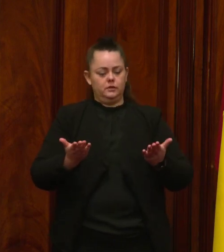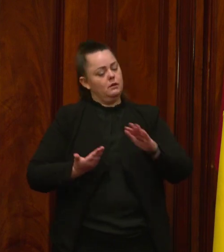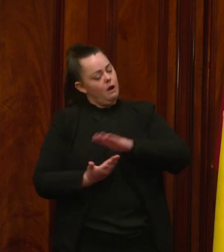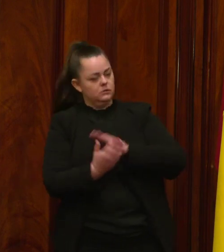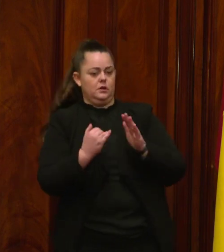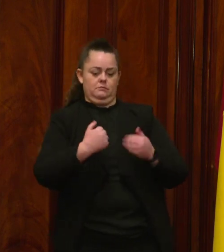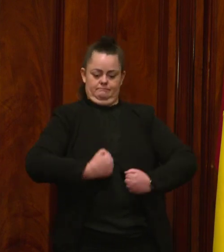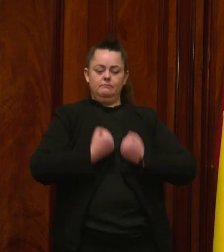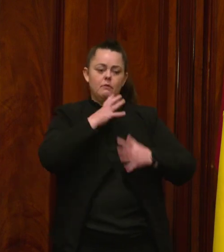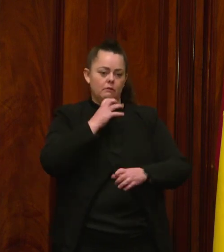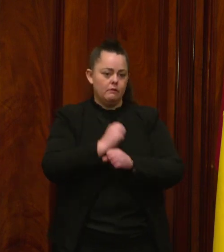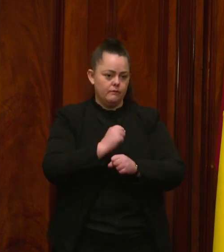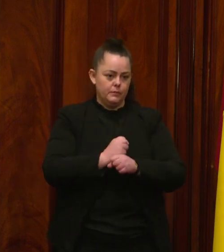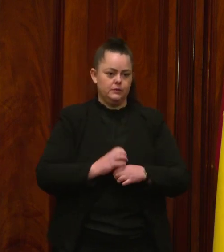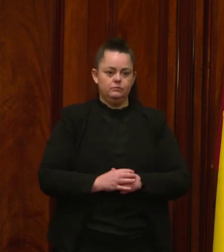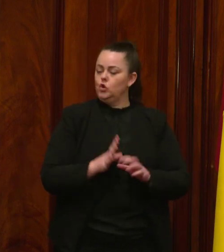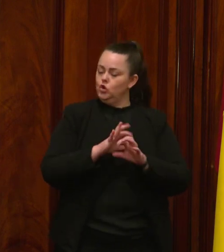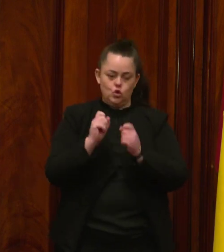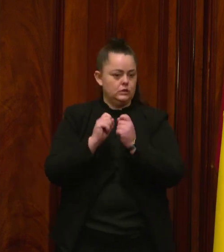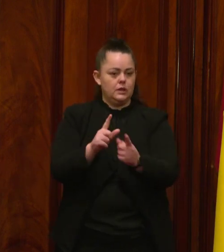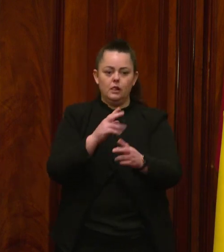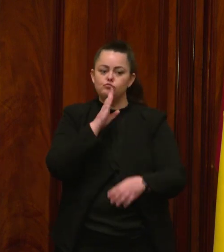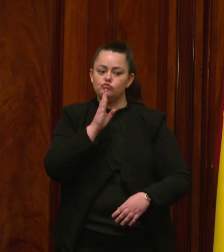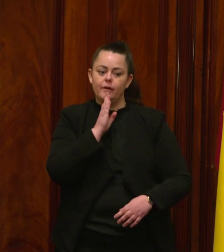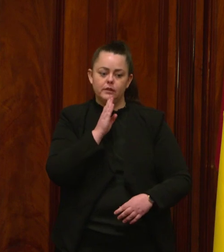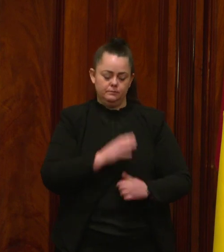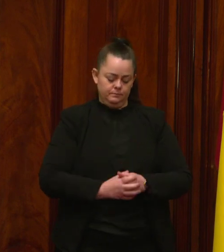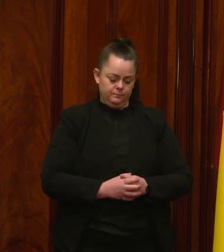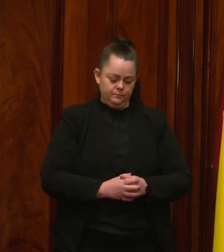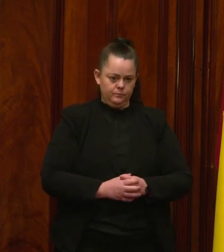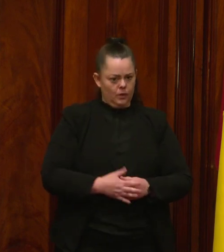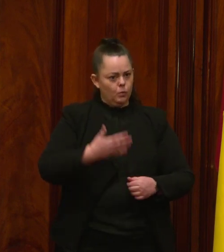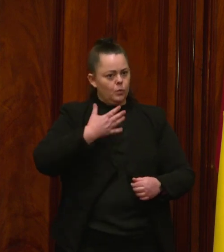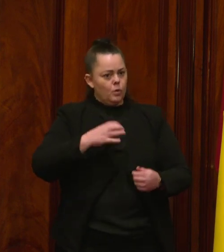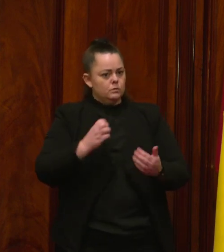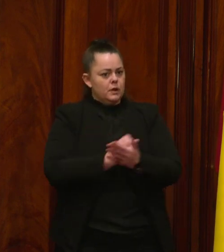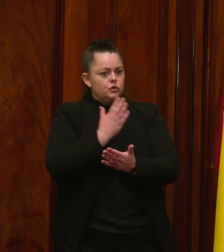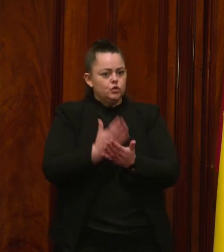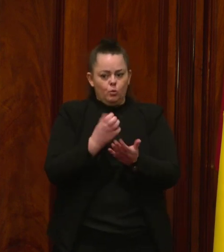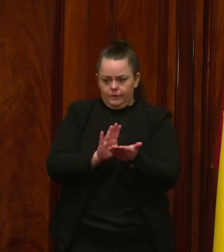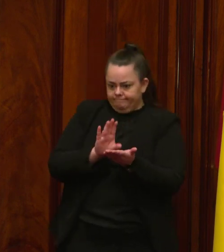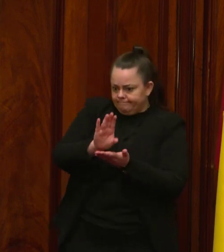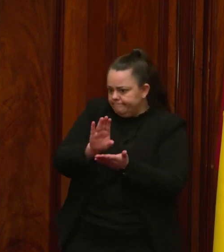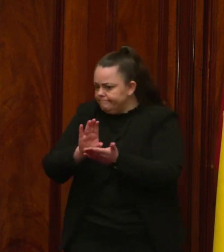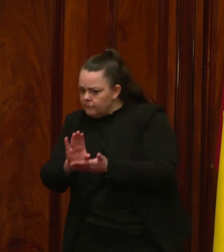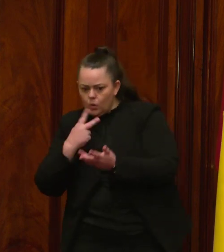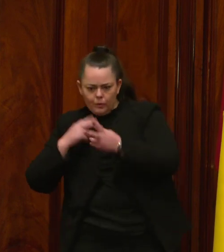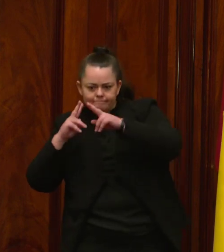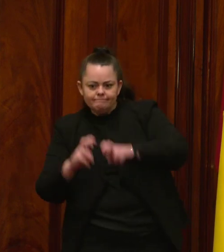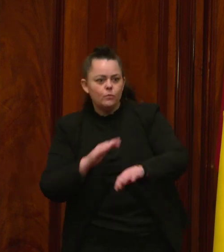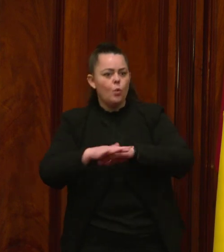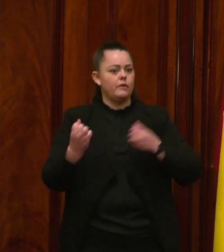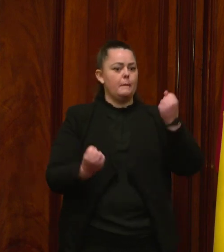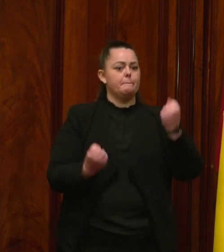This will bring together industry, trade unions and community stakeholders to find solutions, improve service delivery and ensure